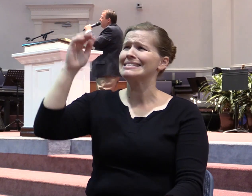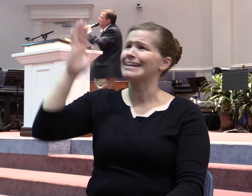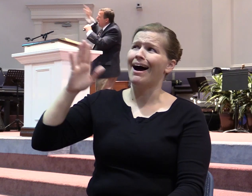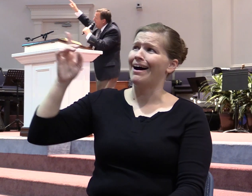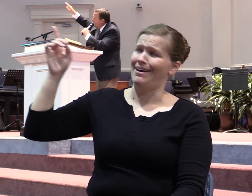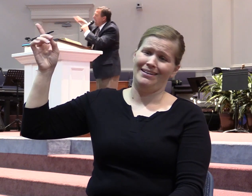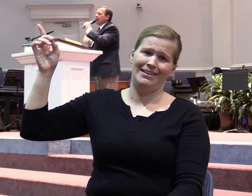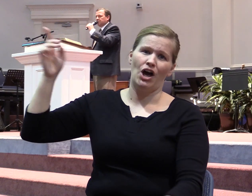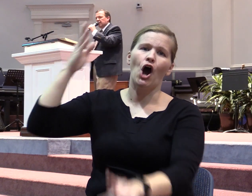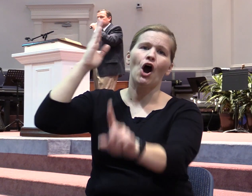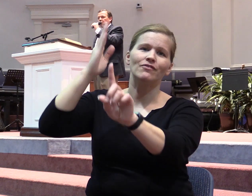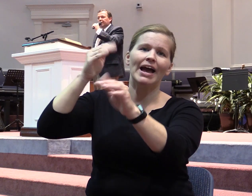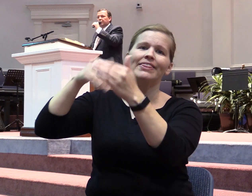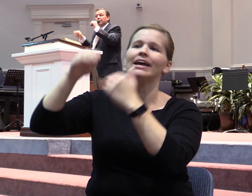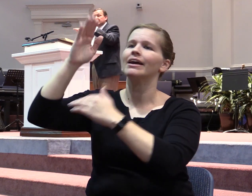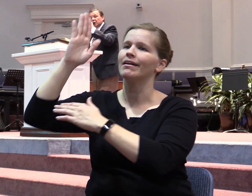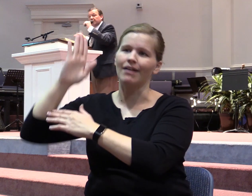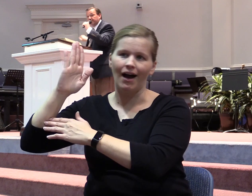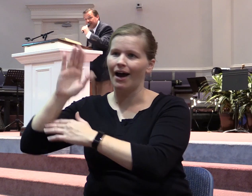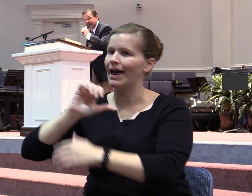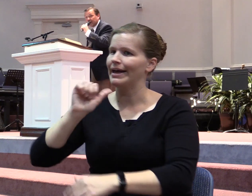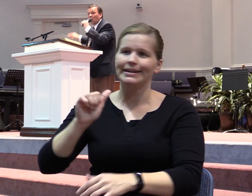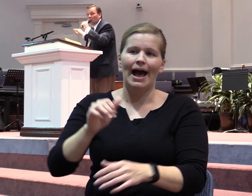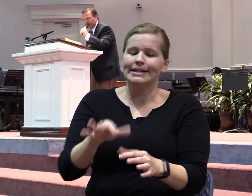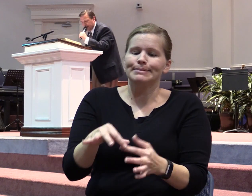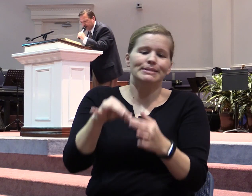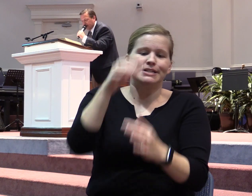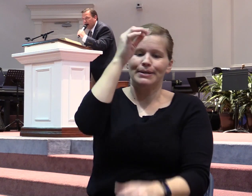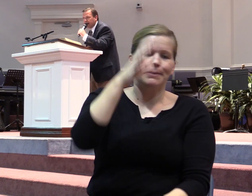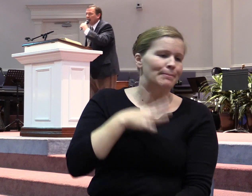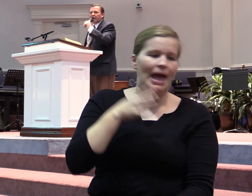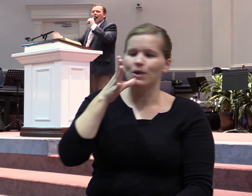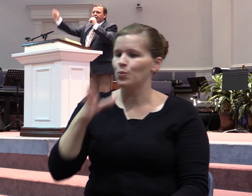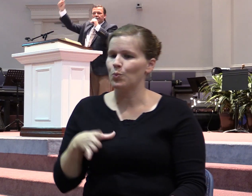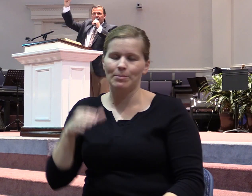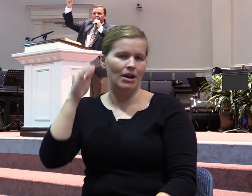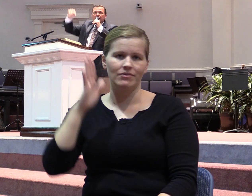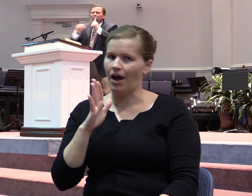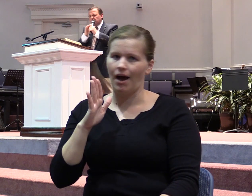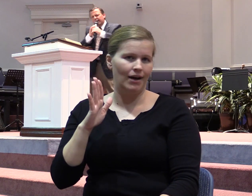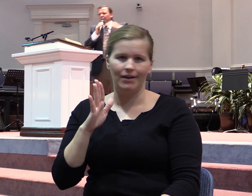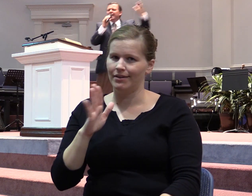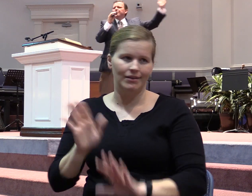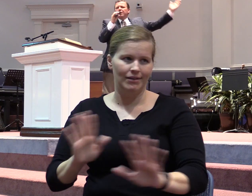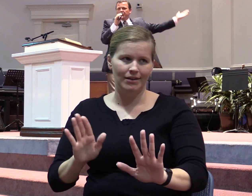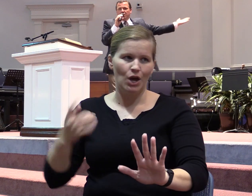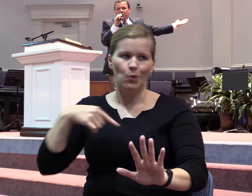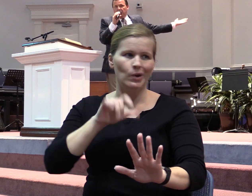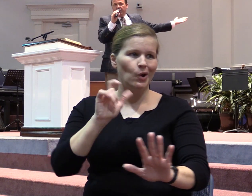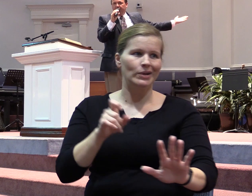in God as much as we do in certain men or women of God, God could come down. Because we don't need Brother So-and-So here